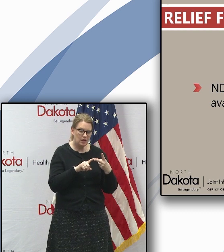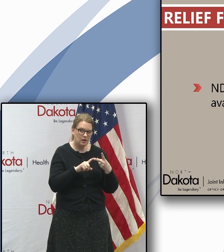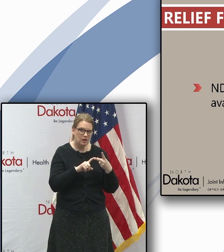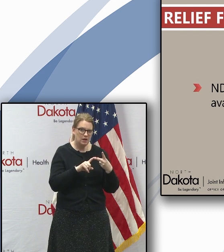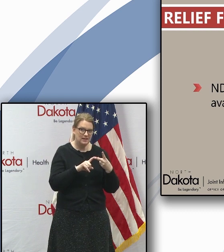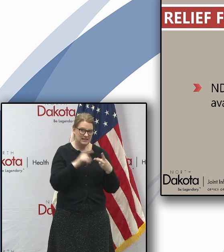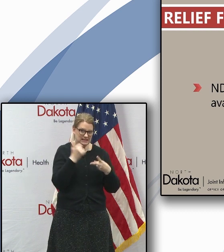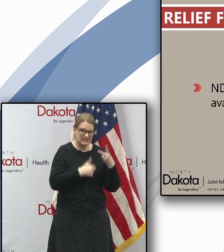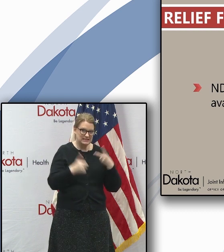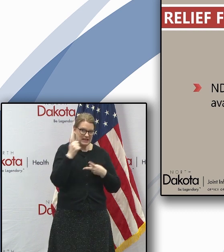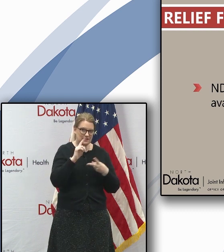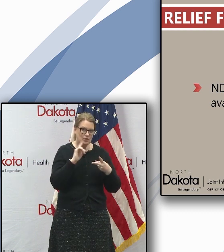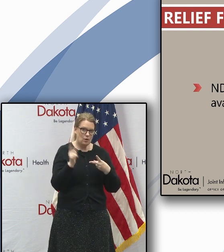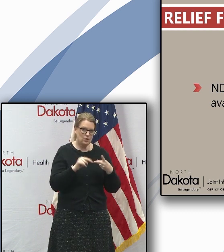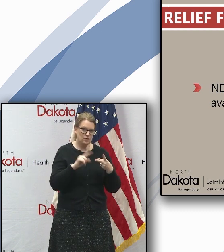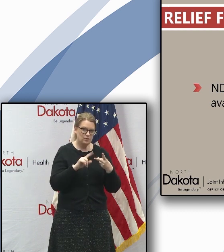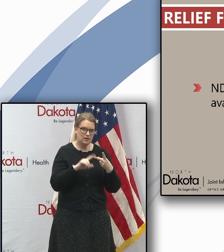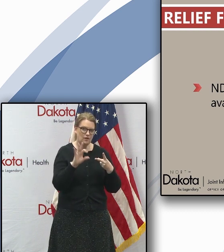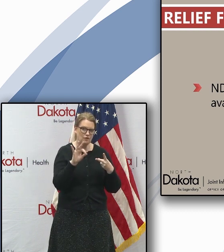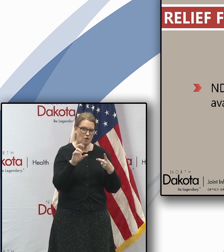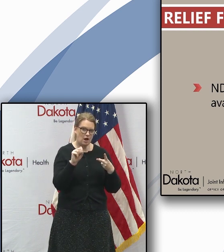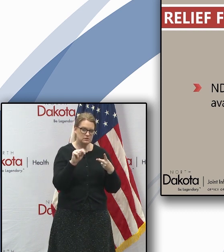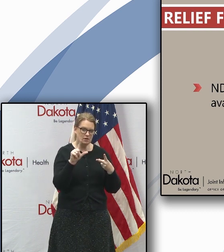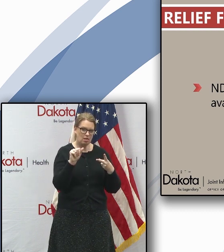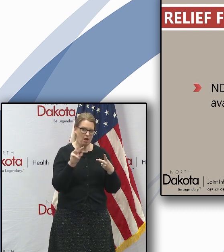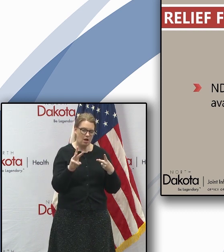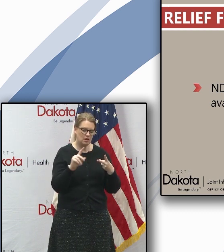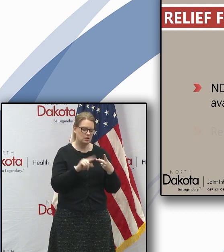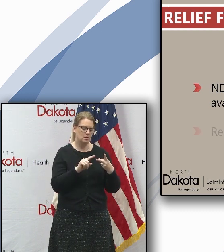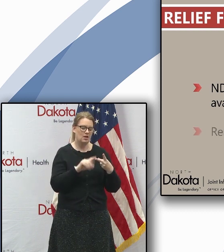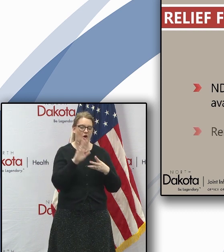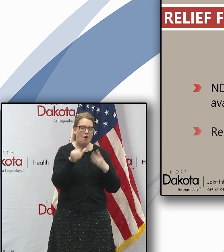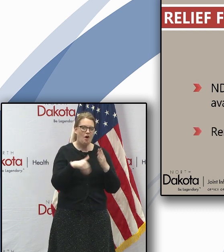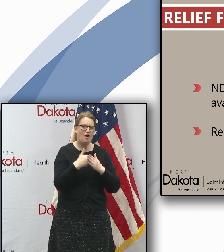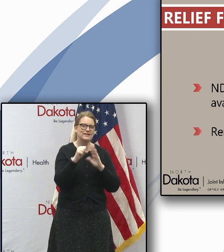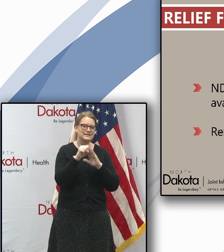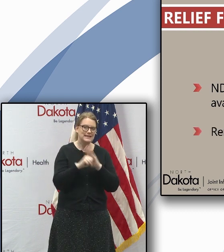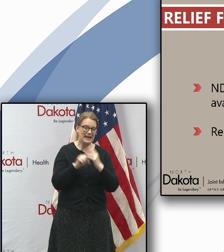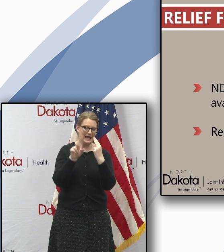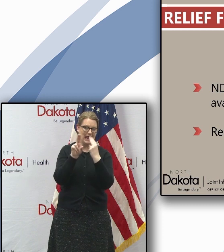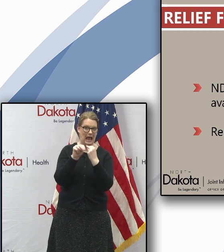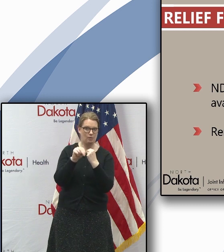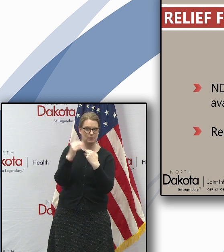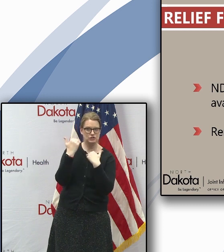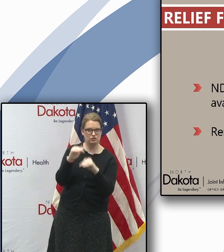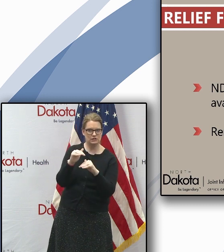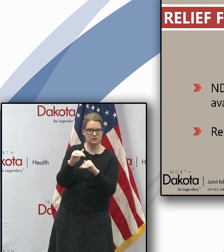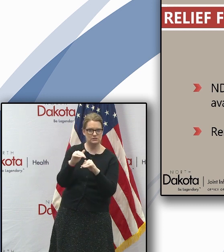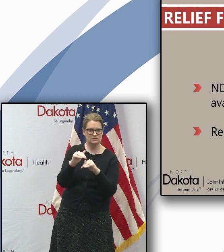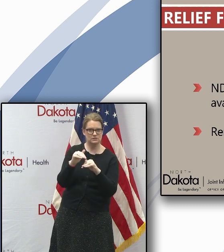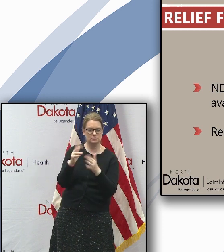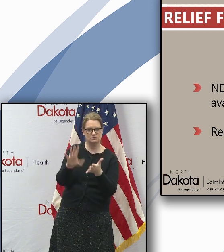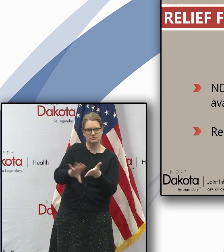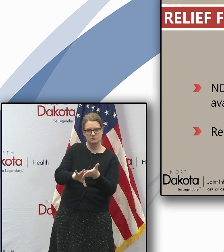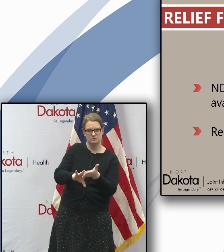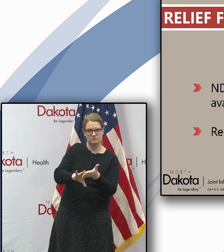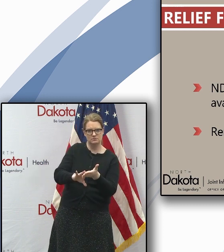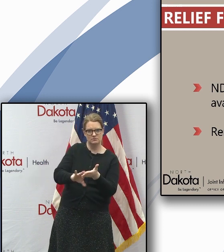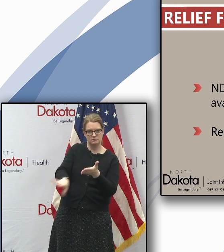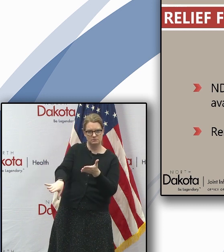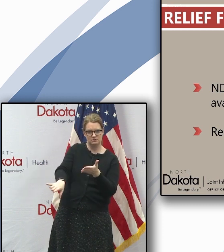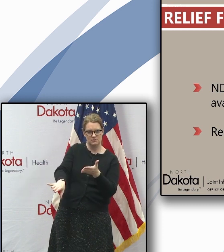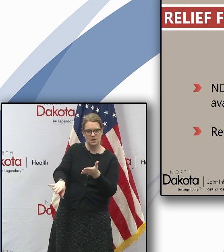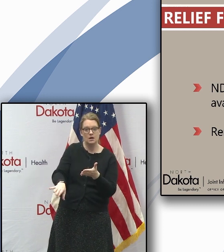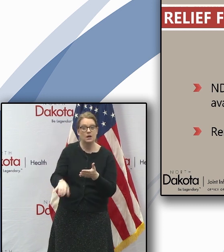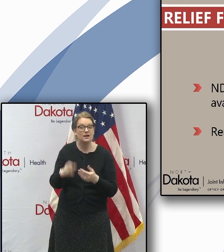part of this executive order relates to frost laws so all state highway restrictions have been lifted however the director